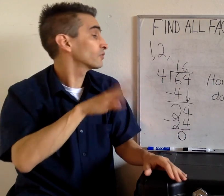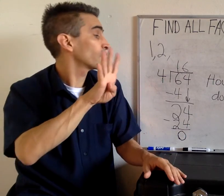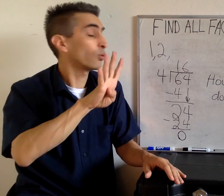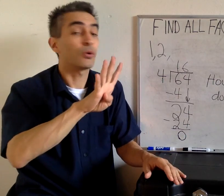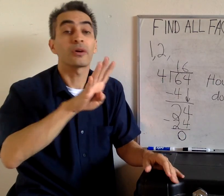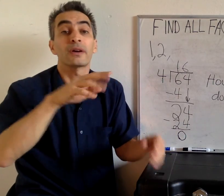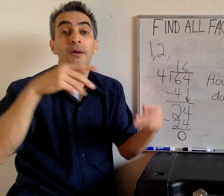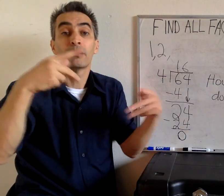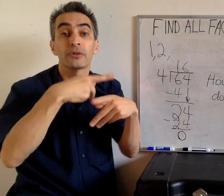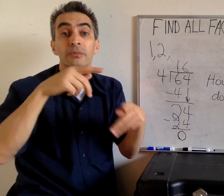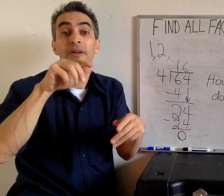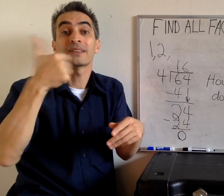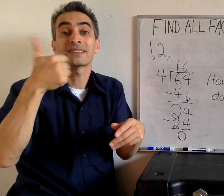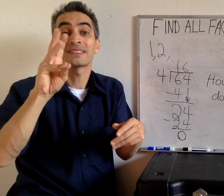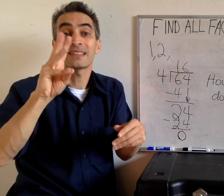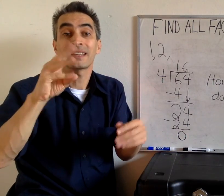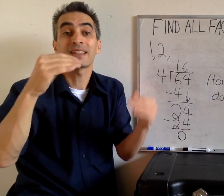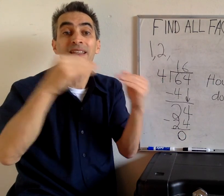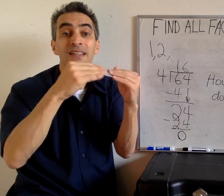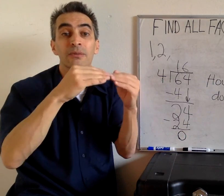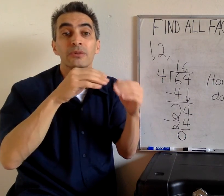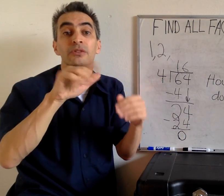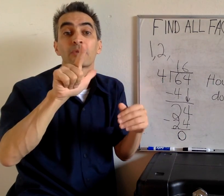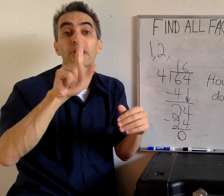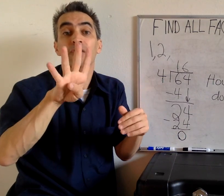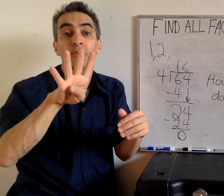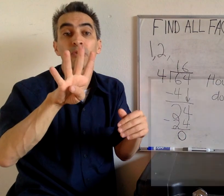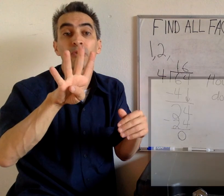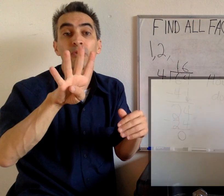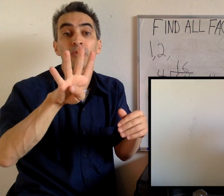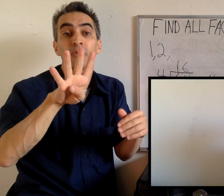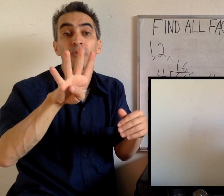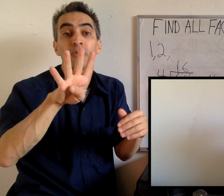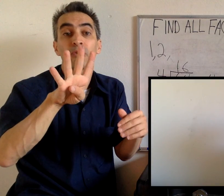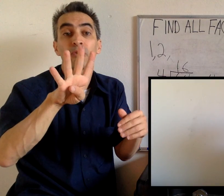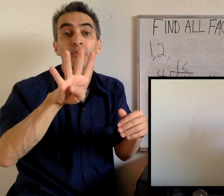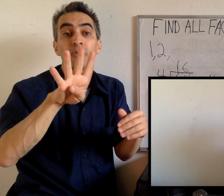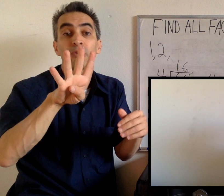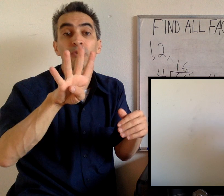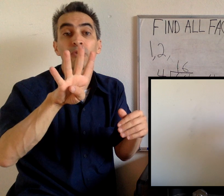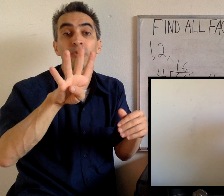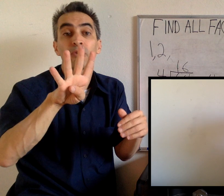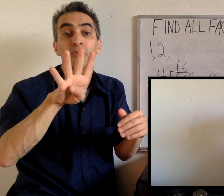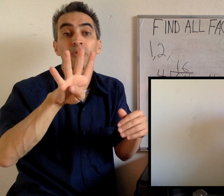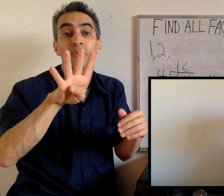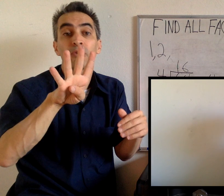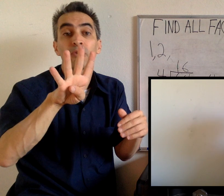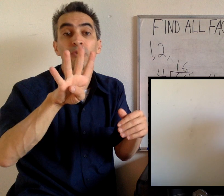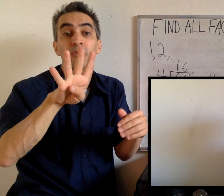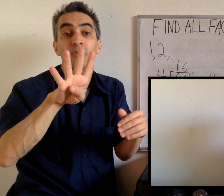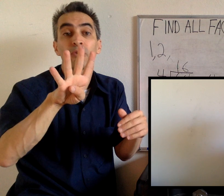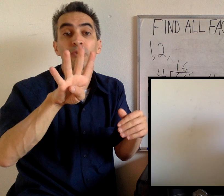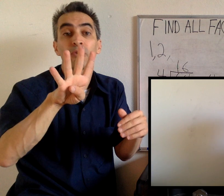4 means that 4 times 16 equals 64. Sorry.